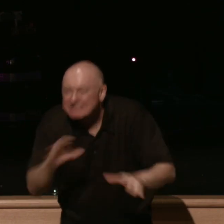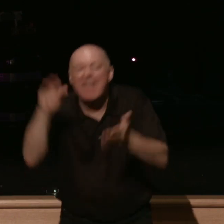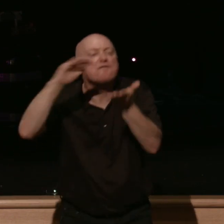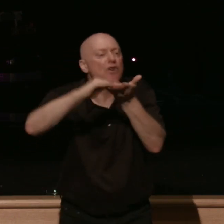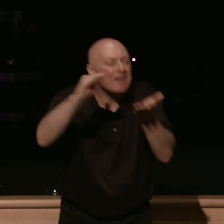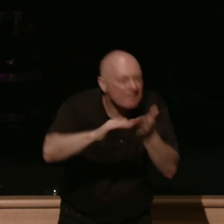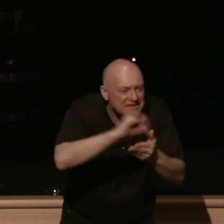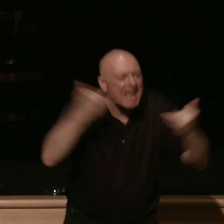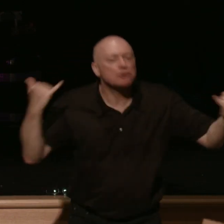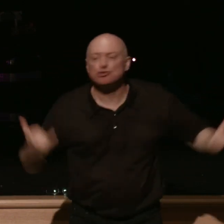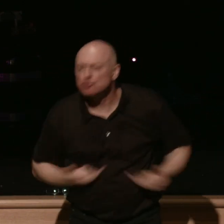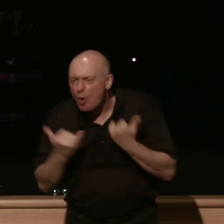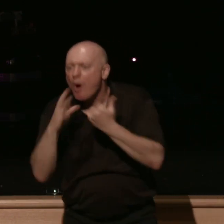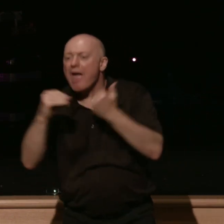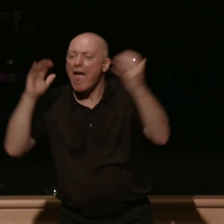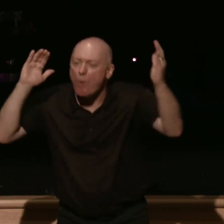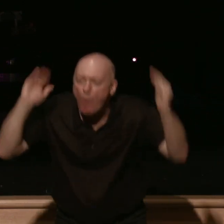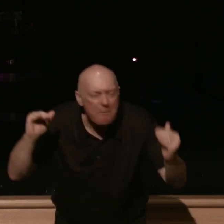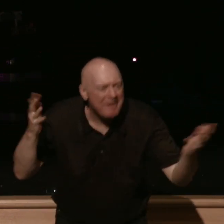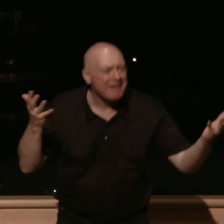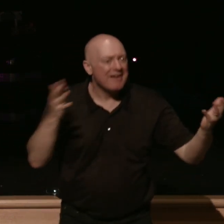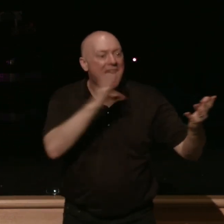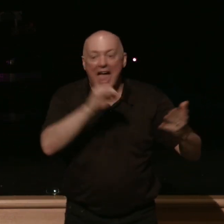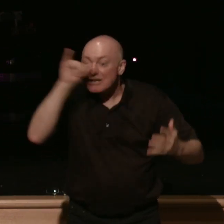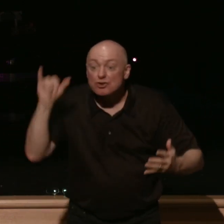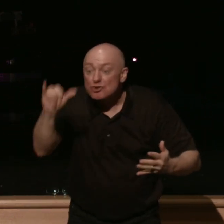and joy and hope and eternity with me